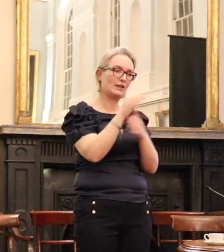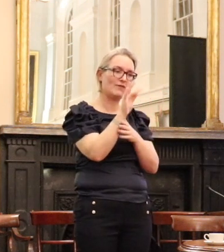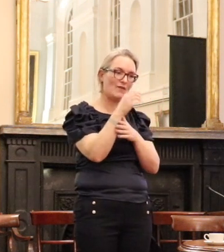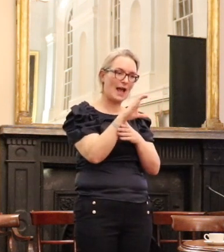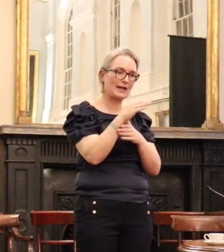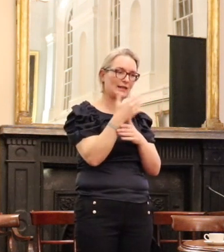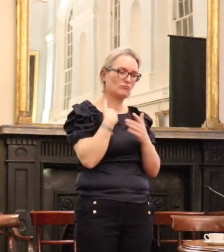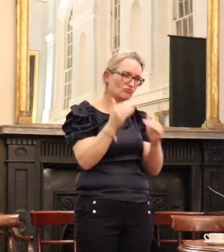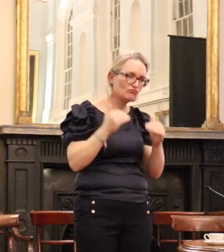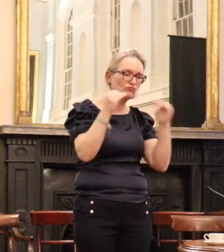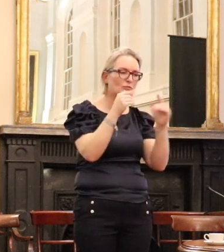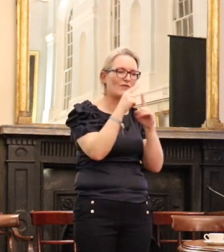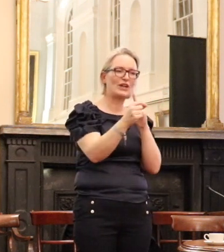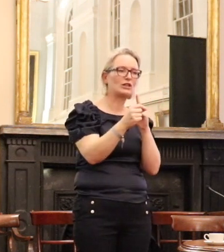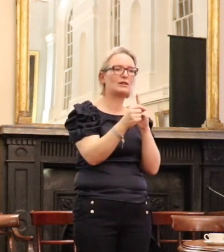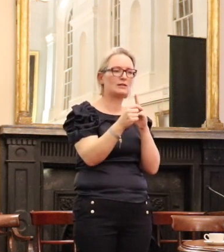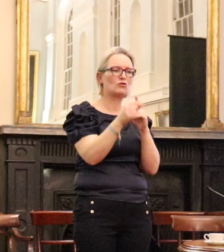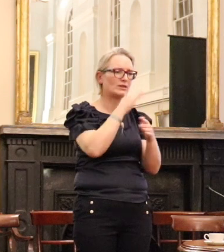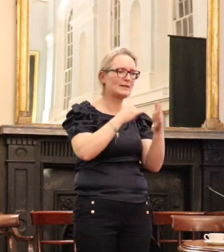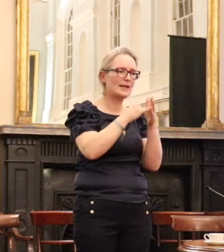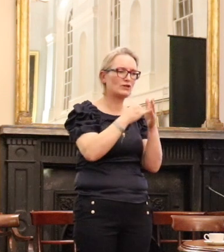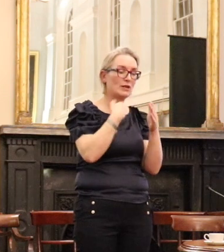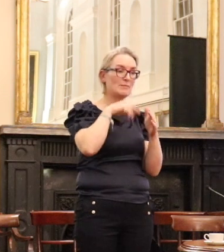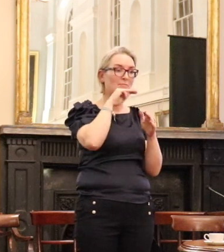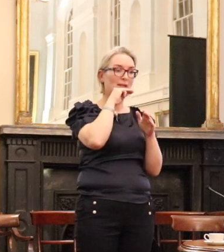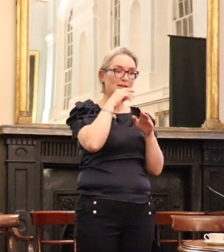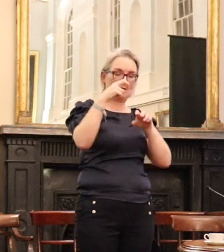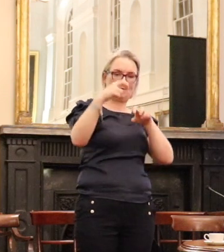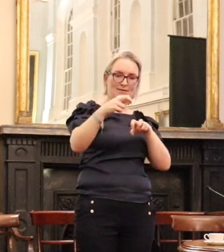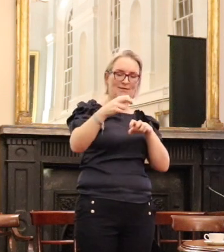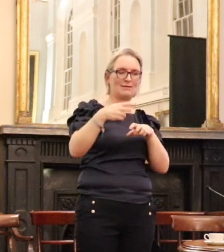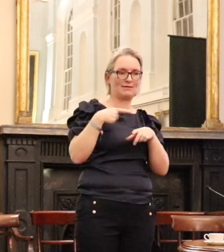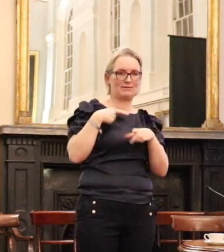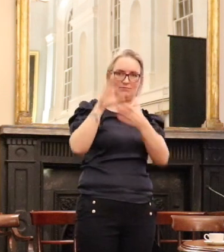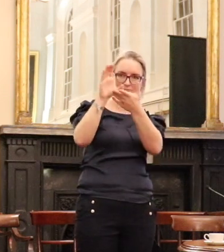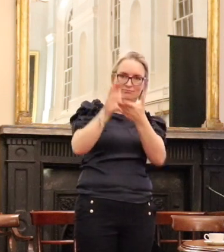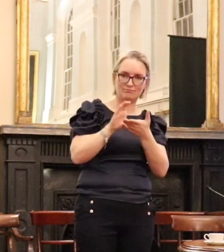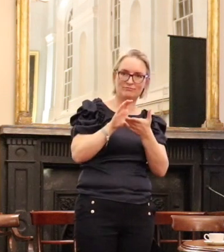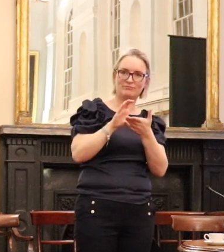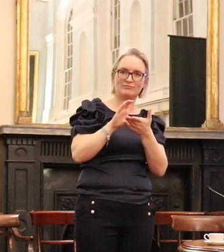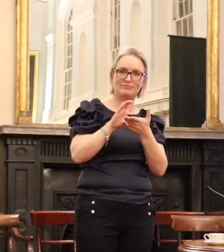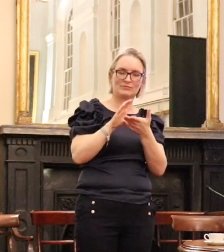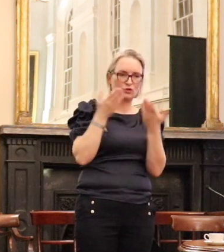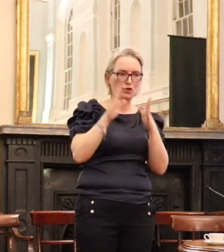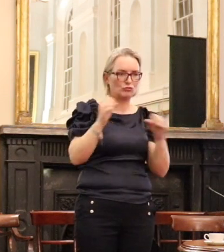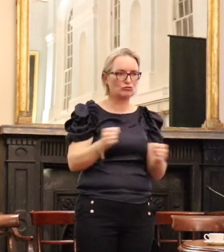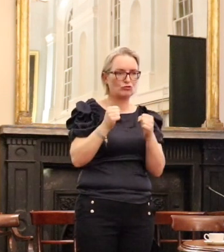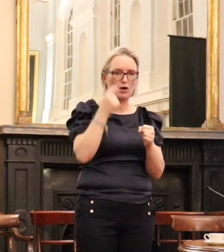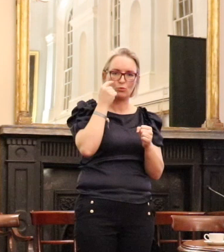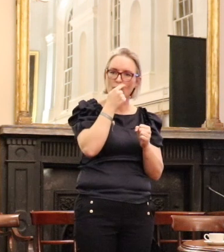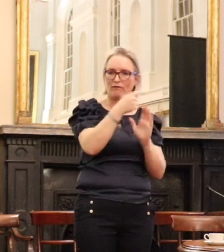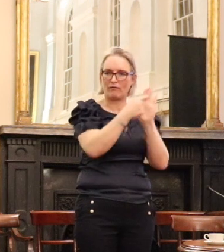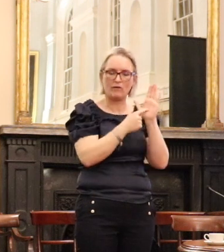of professionalisation they hadn't had before they were able to sit in front of the Atlantic Foundation and present incredible case for